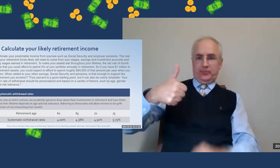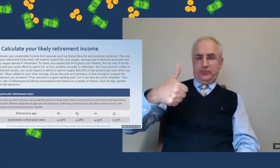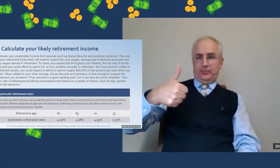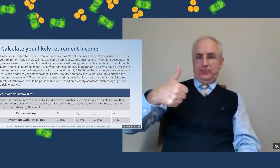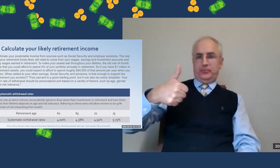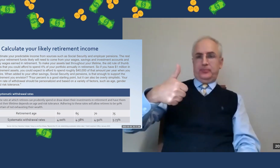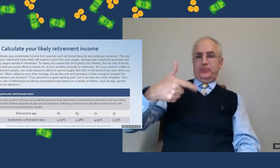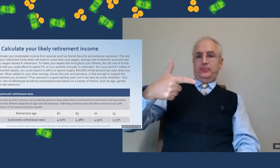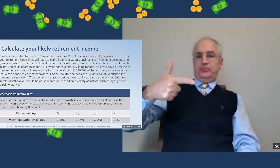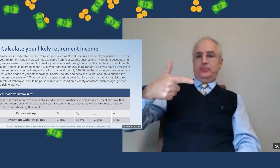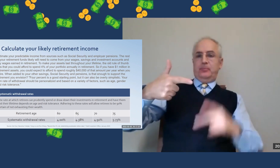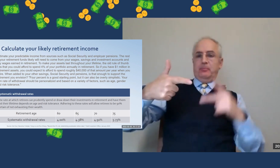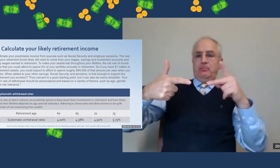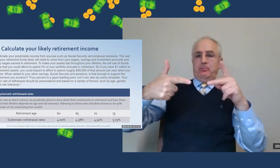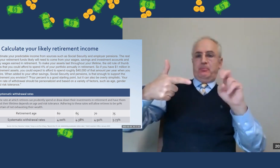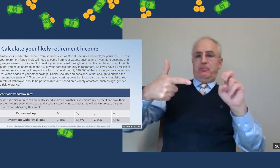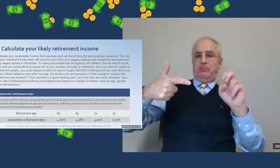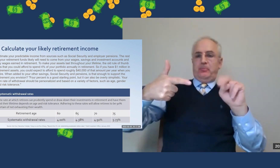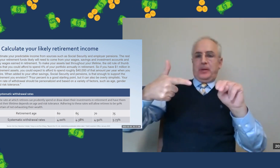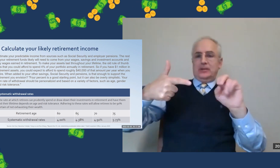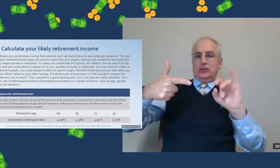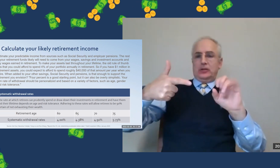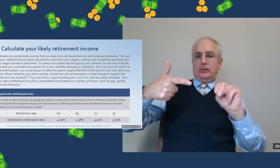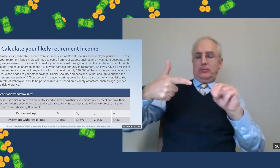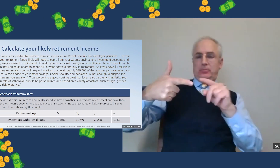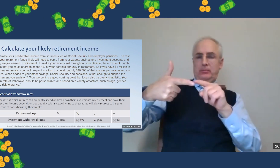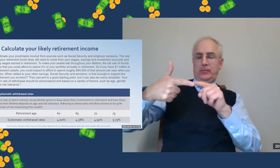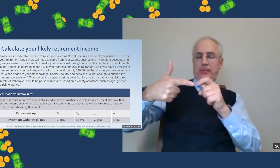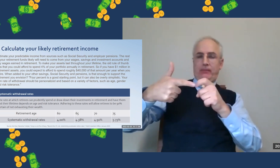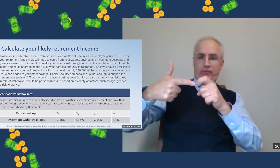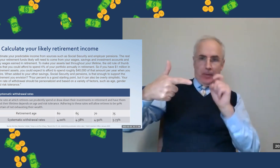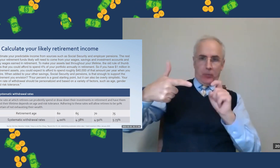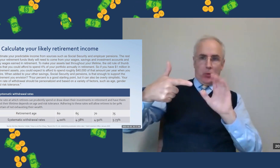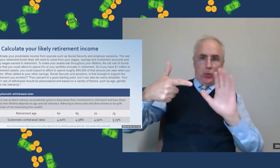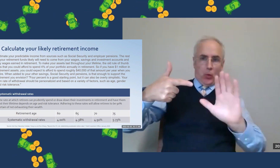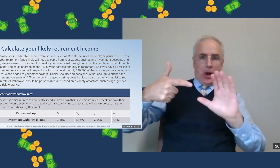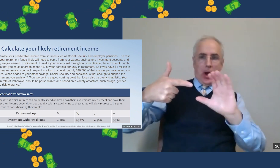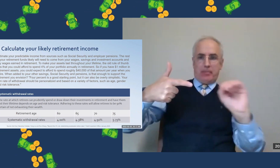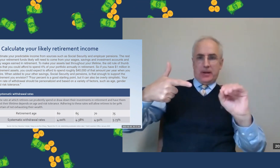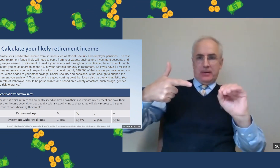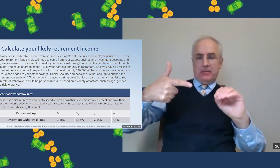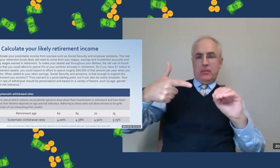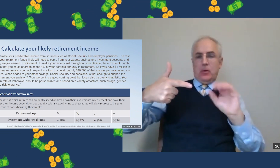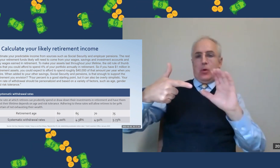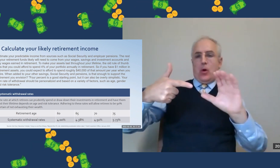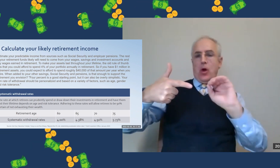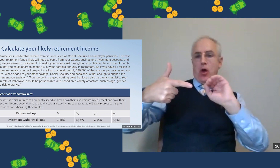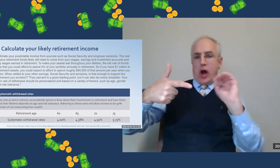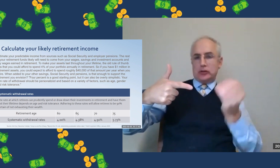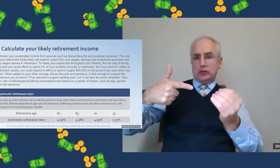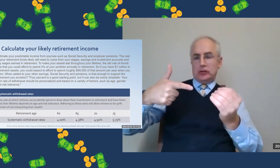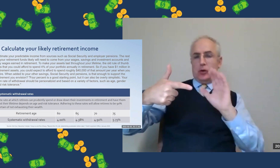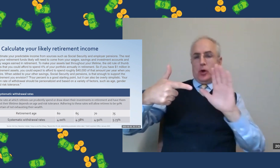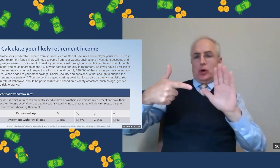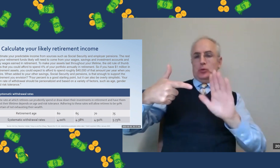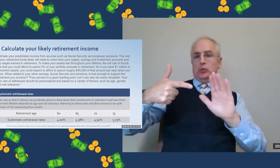for most Americans, Social Security is their top source of money during retirement. Second would be pension.